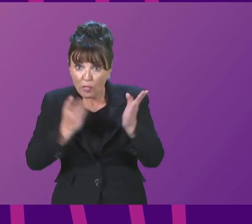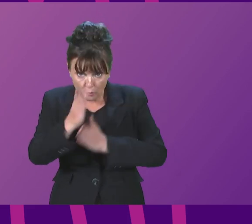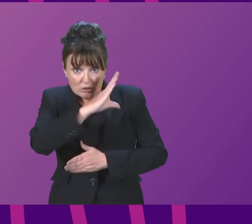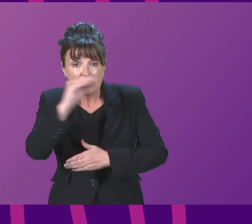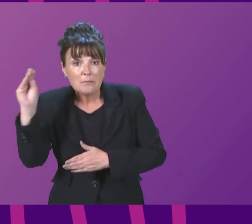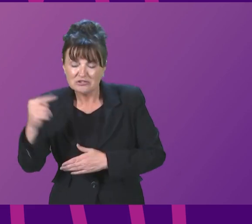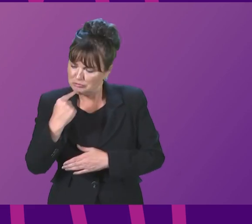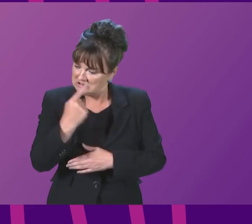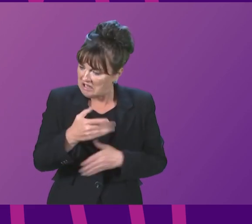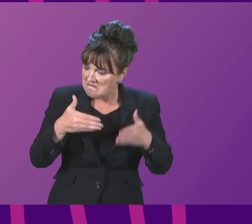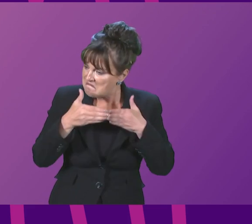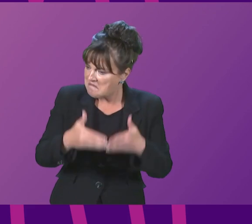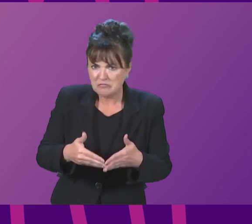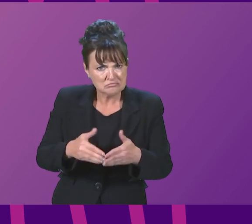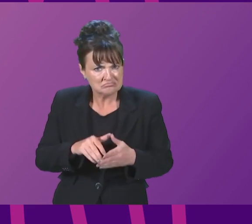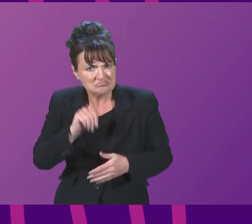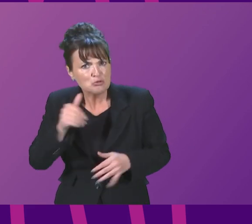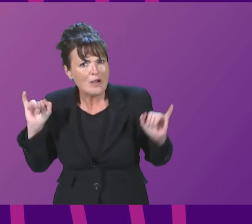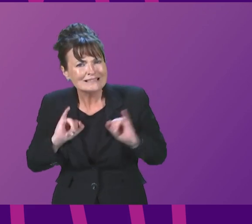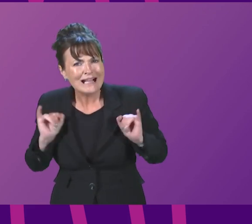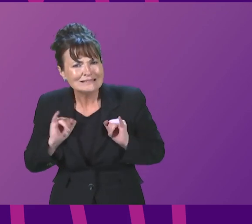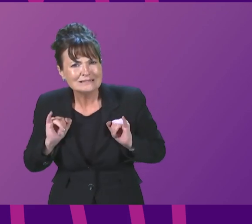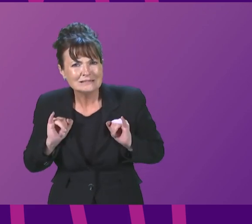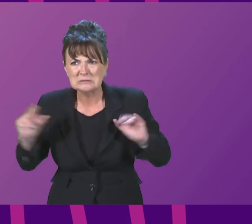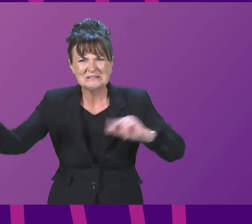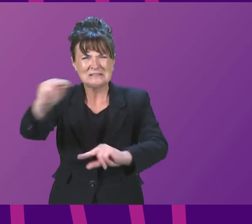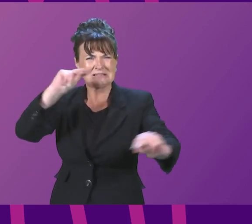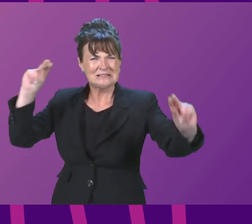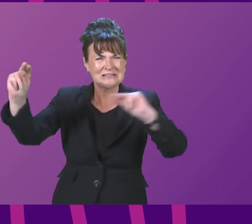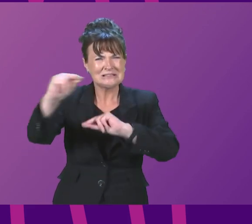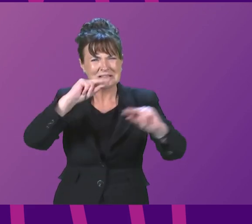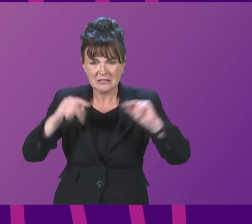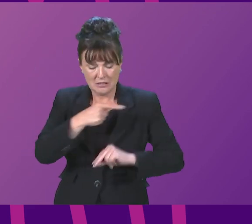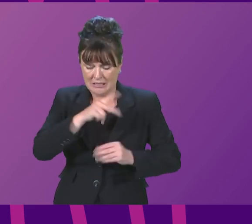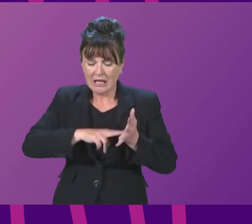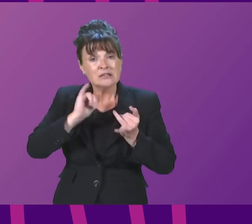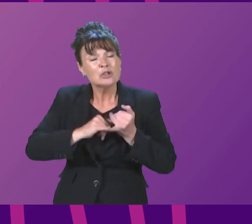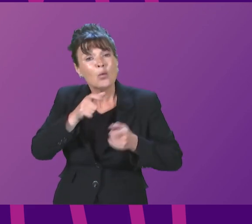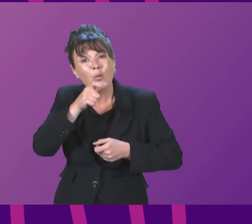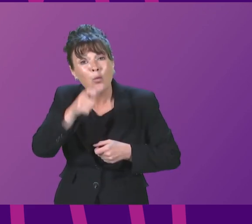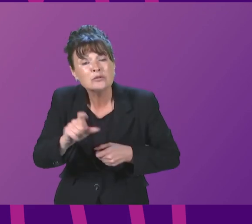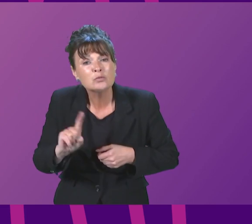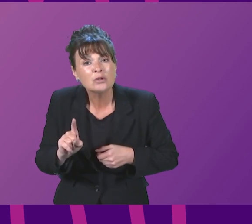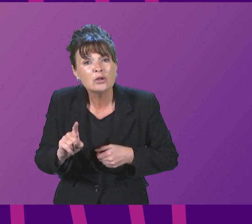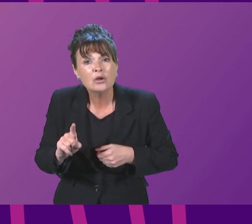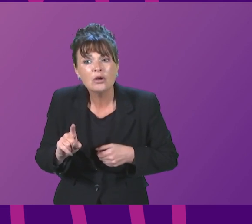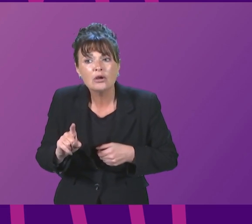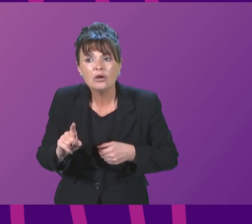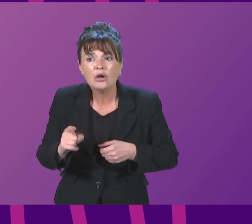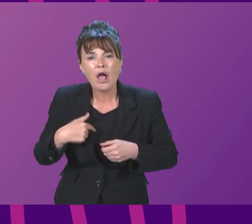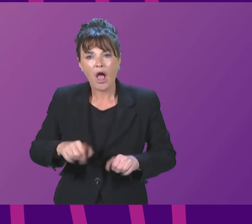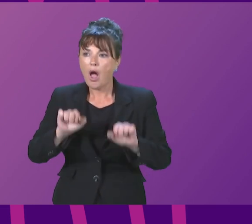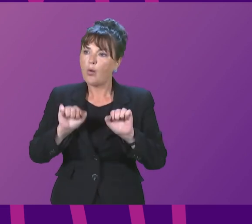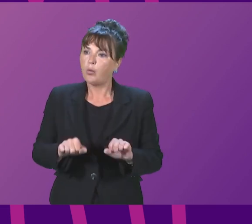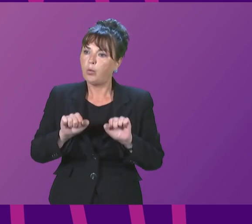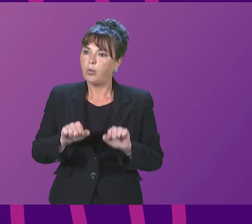said the ferry contracts weren't a scandal. Her words at the Edinburgh Fringe were, well, I'll wait for the